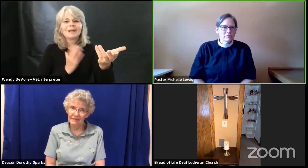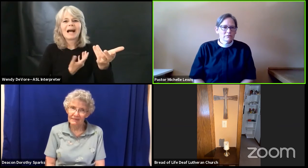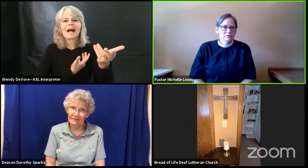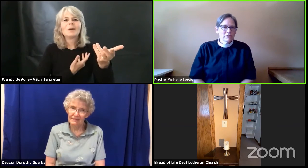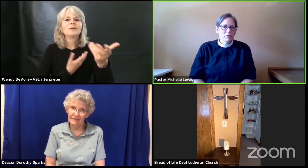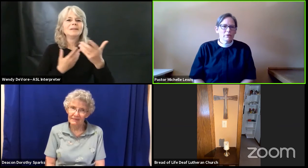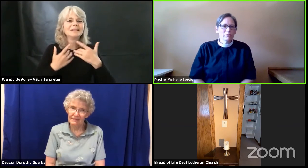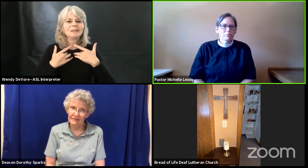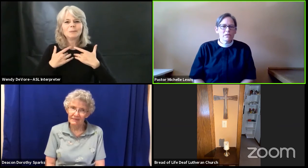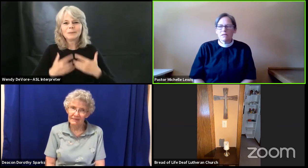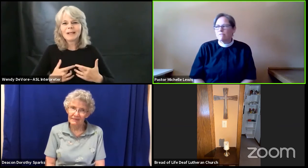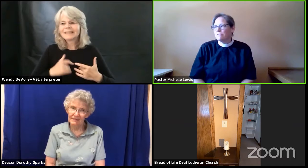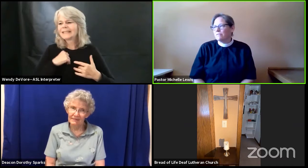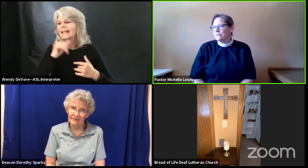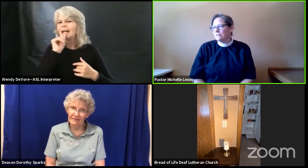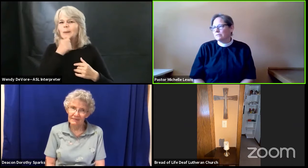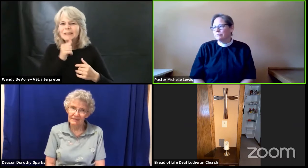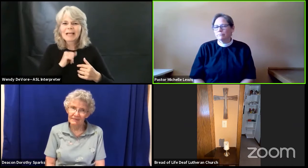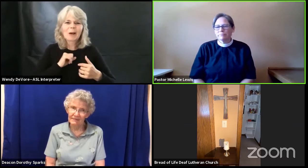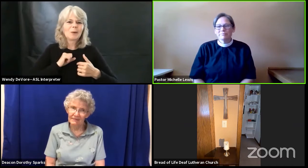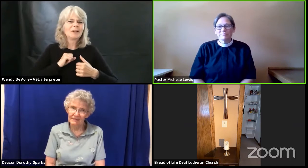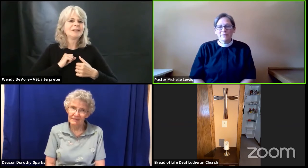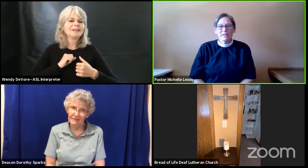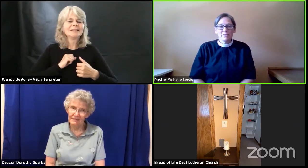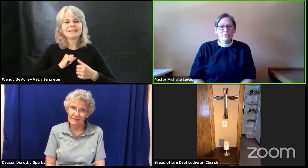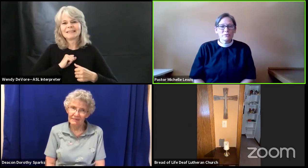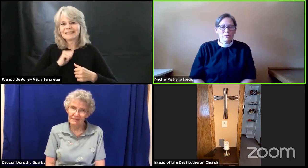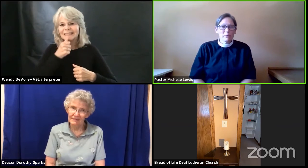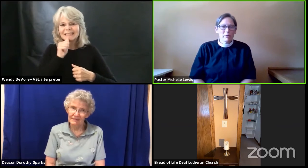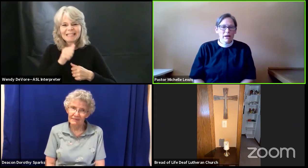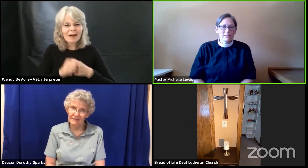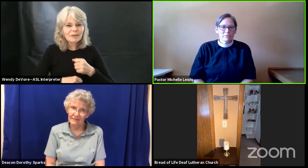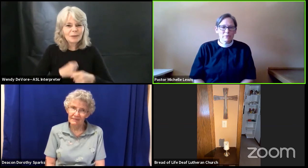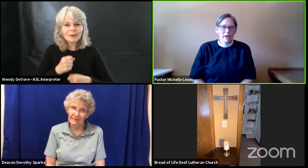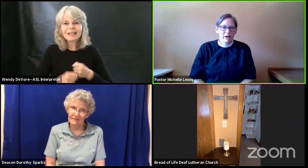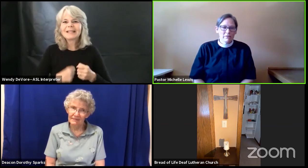our grief, and those regrets we have.